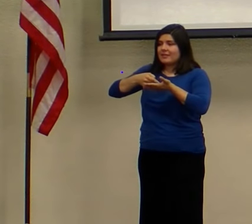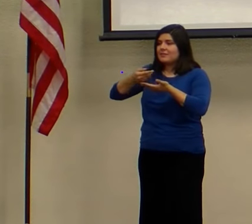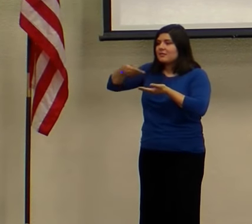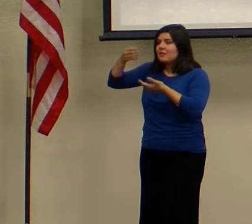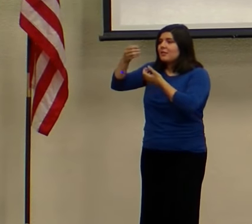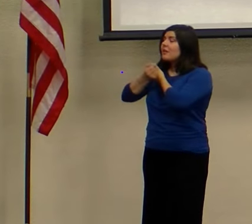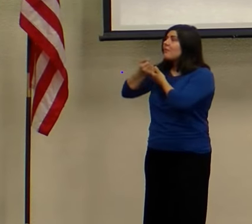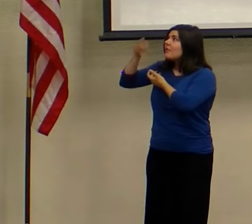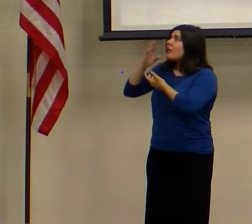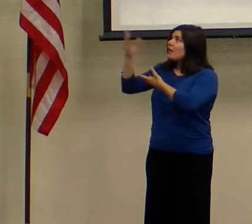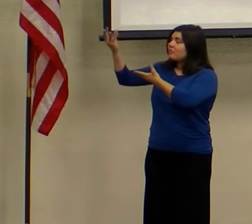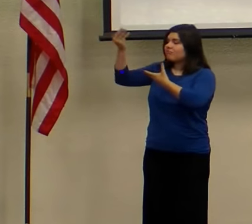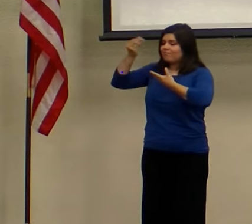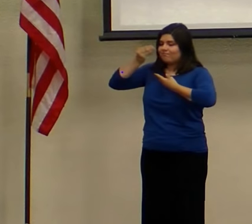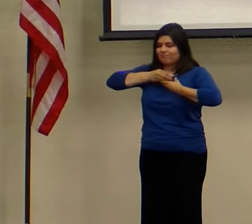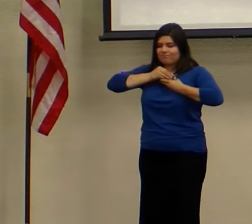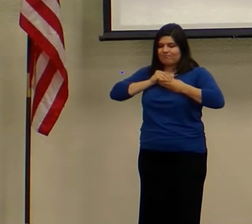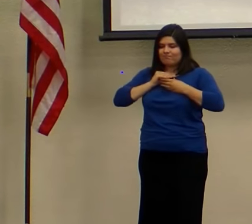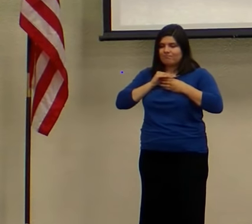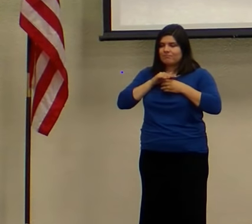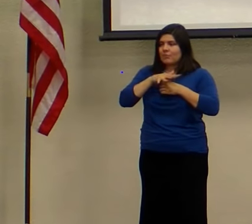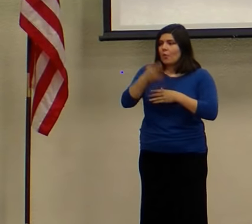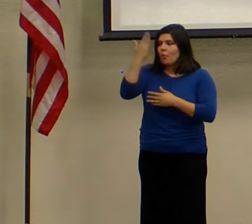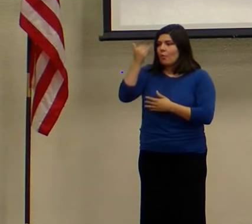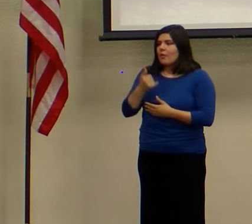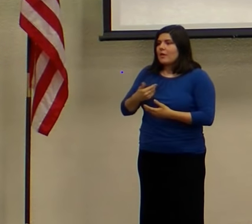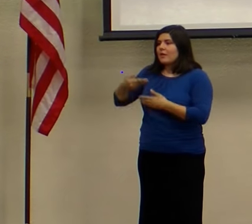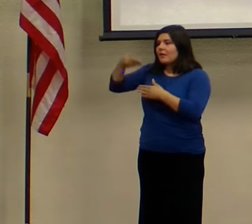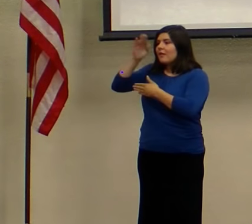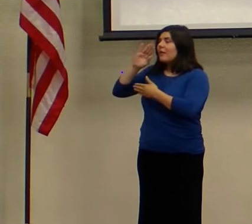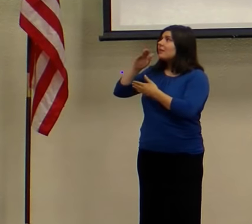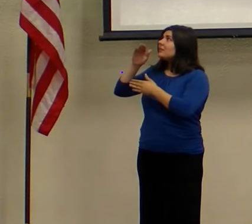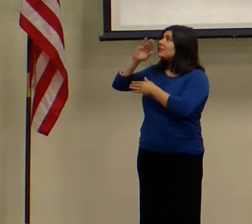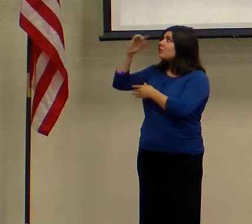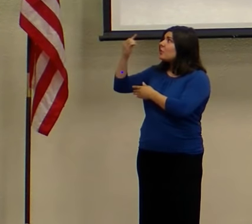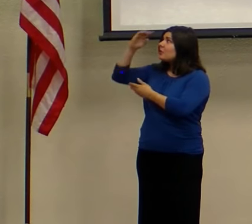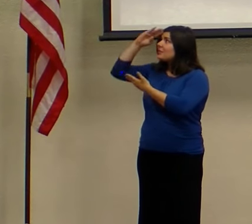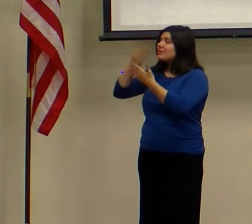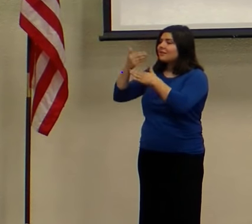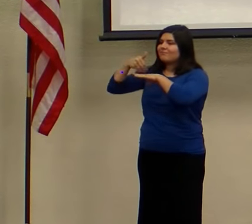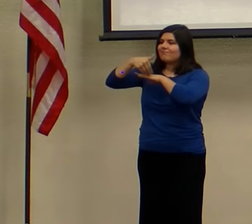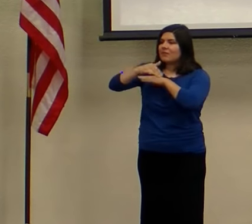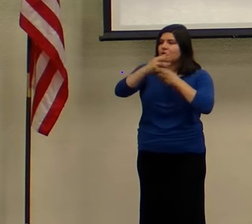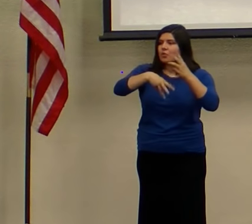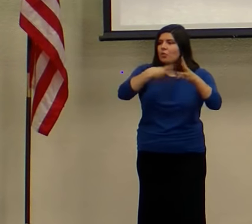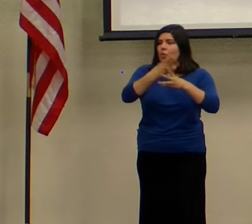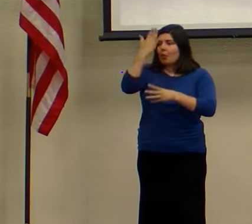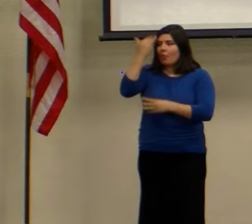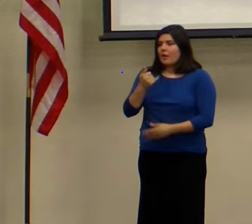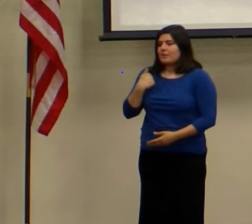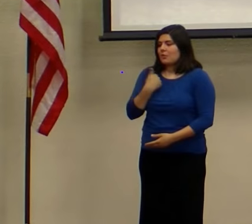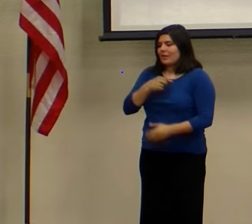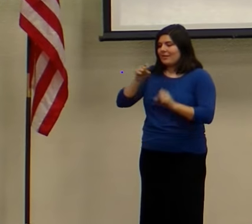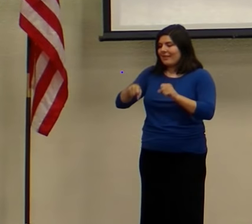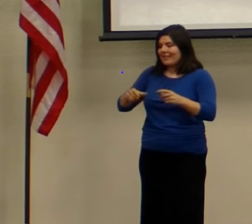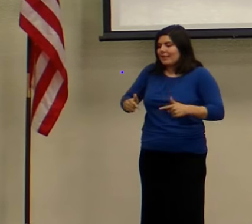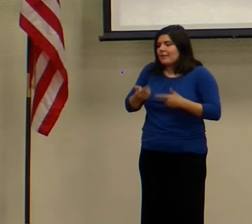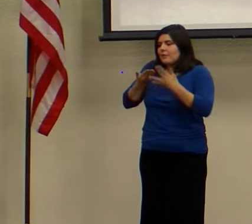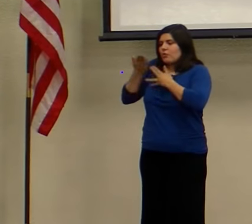manifested in us that God has sent his only begotten son into the world so that we might live through him.